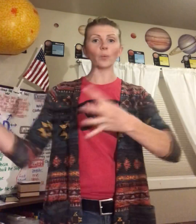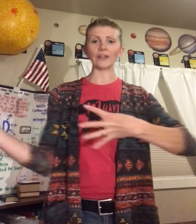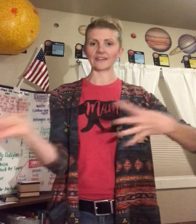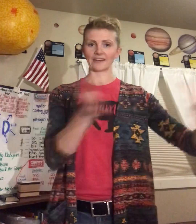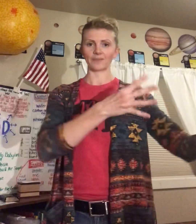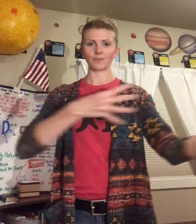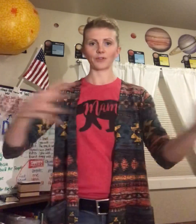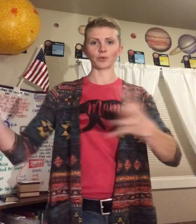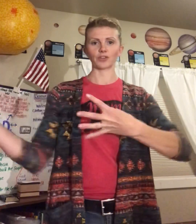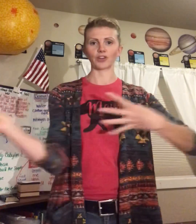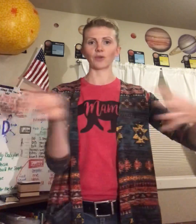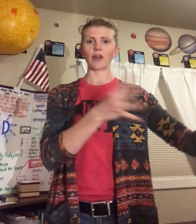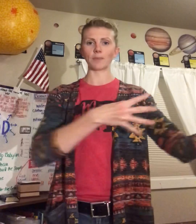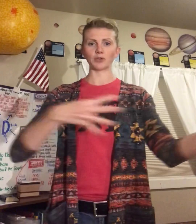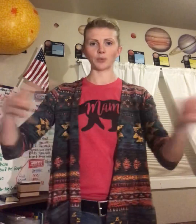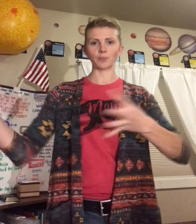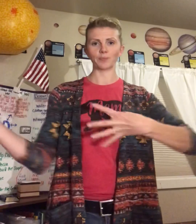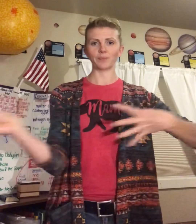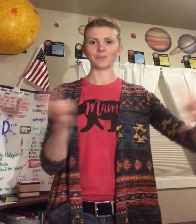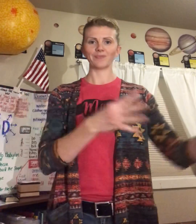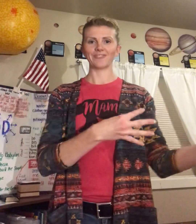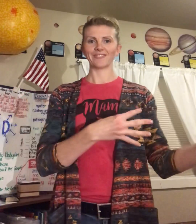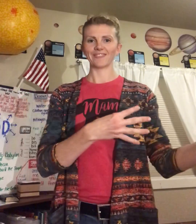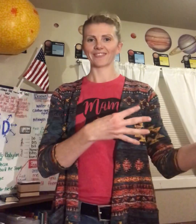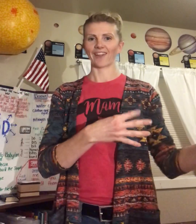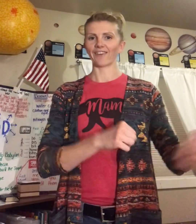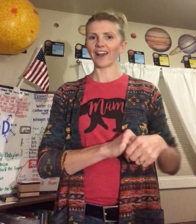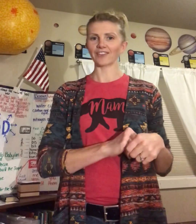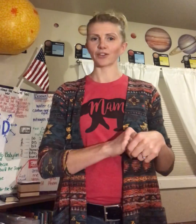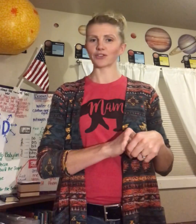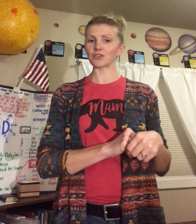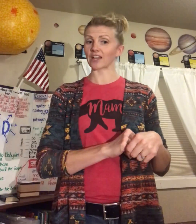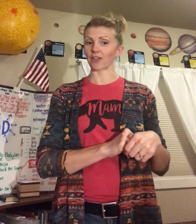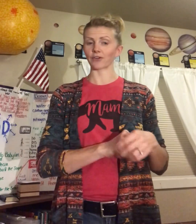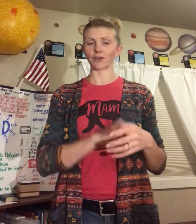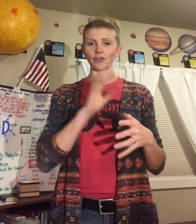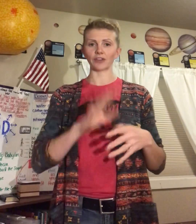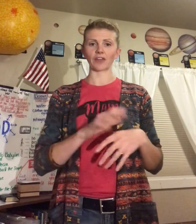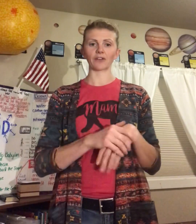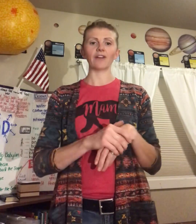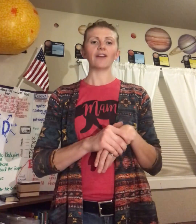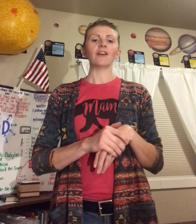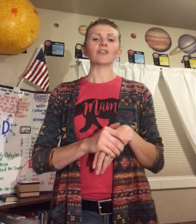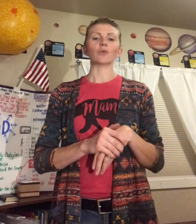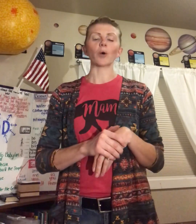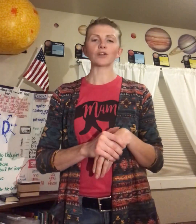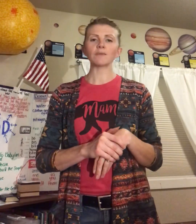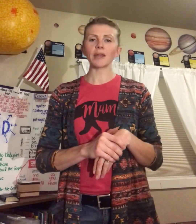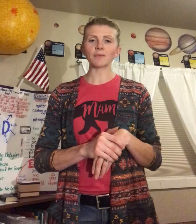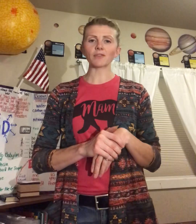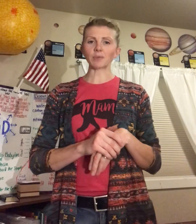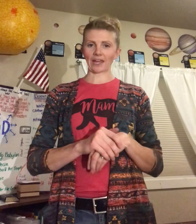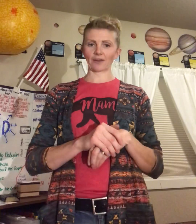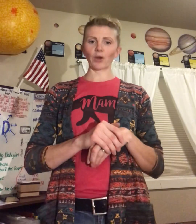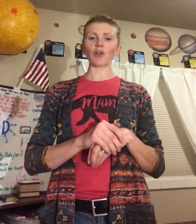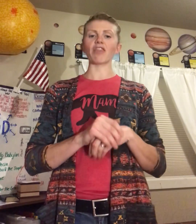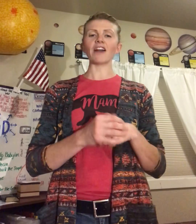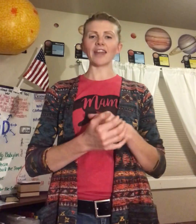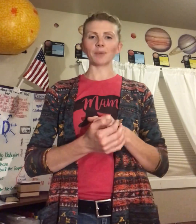windy. So we're just going to go Neptune. All right, so let's do it together or all together. So what are some names of the planets? What are the names